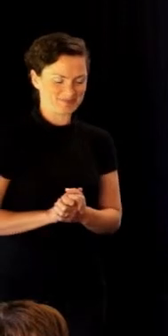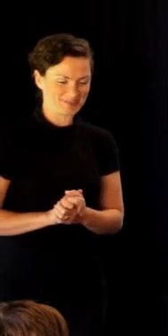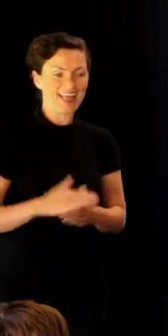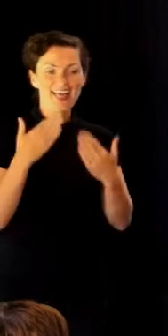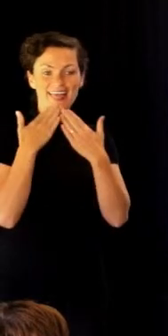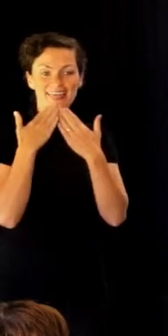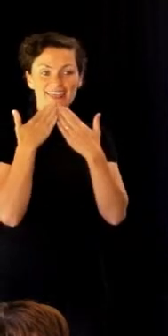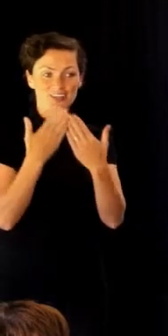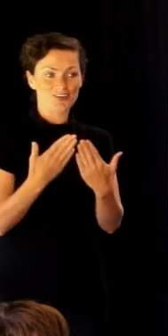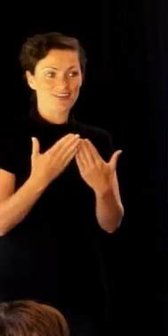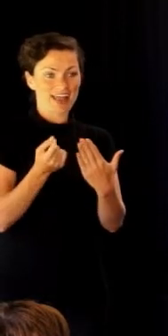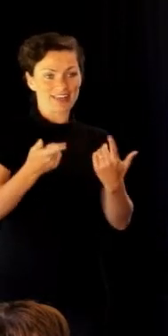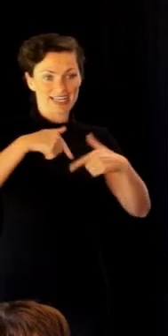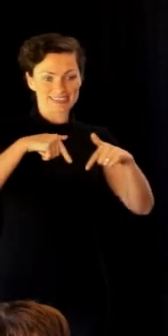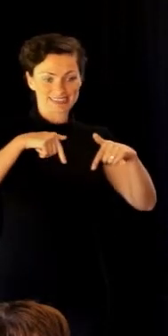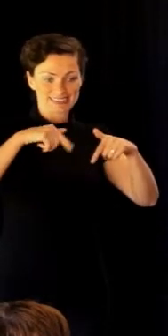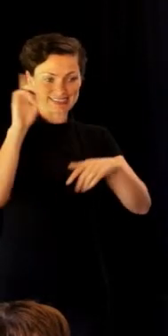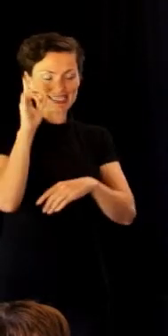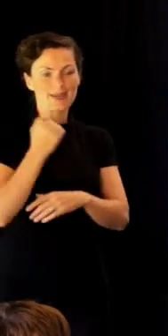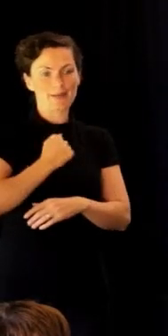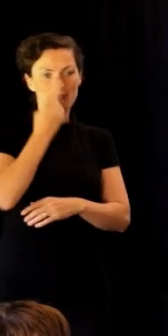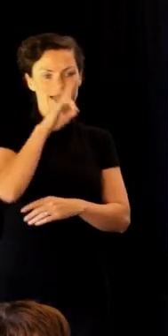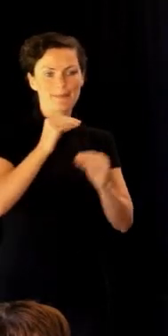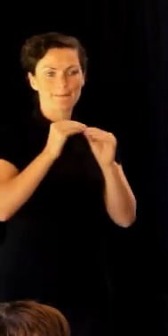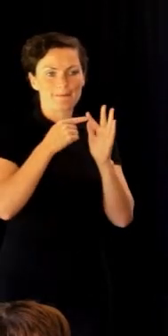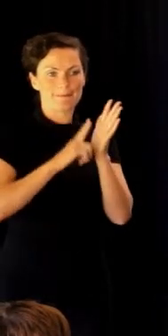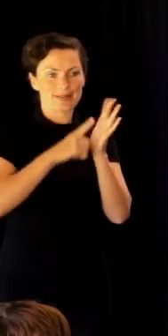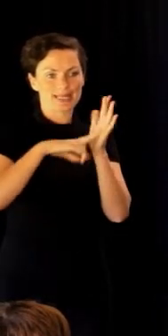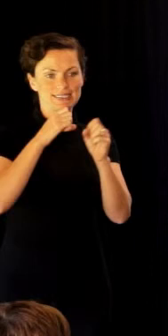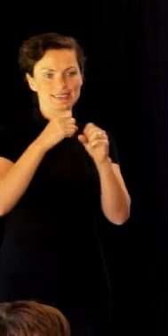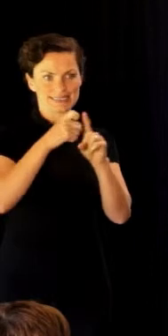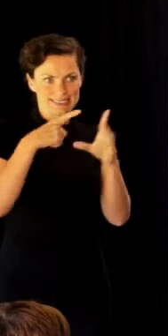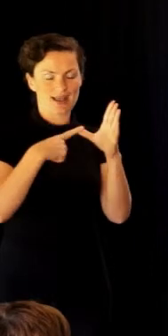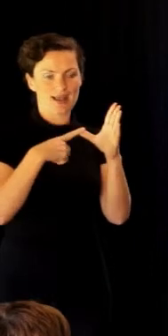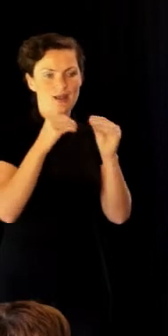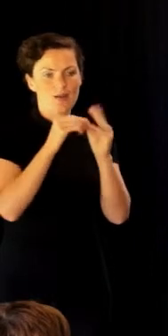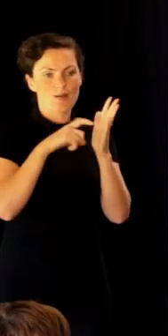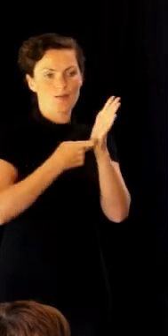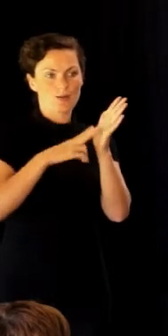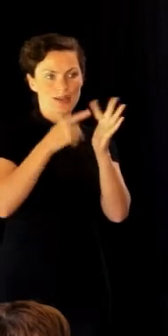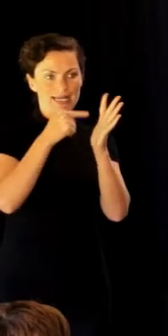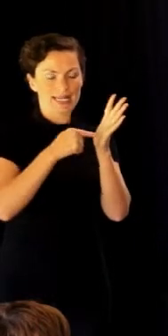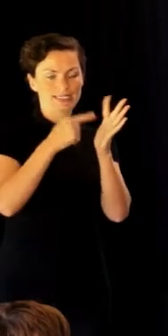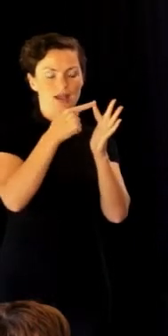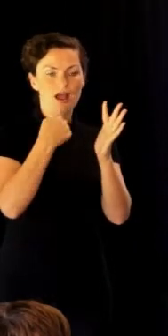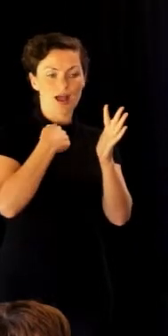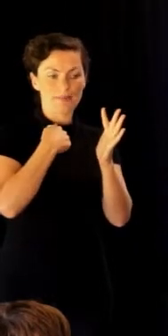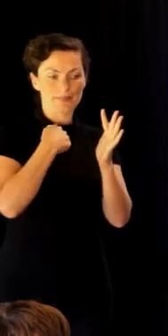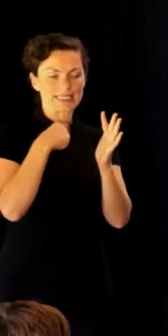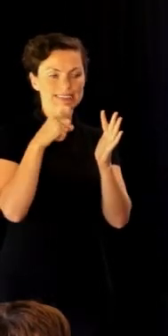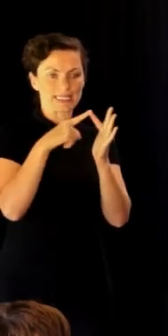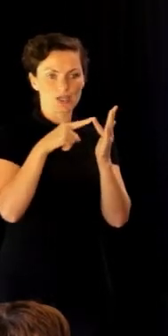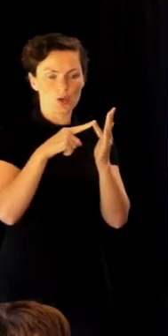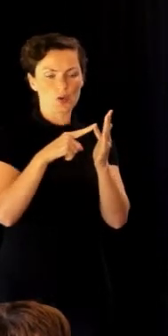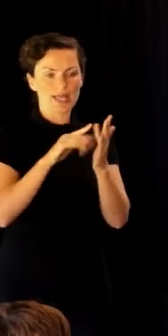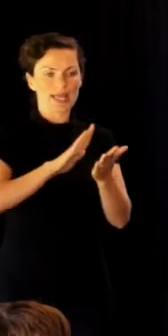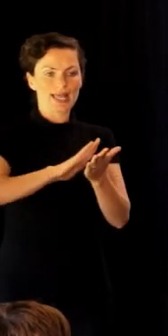Thanks very much for having me. My name is Belinda Burnett. I'm the Duke Executive for Haemophilia New Zealand. I've been in the role for 10 years.